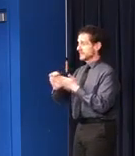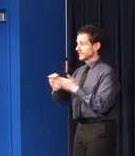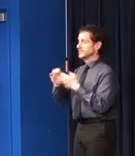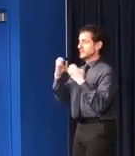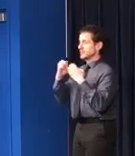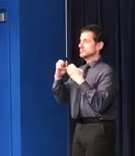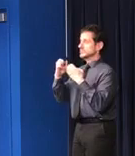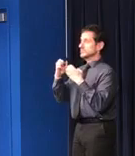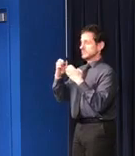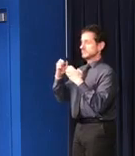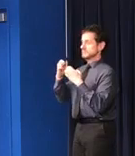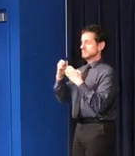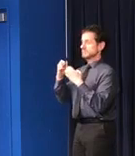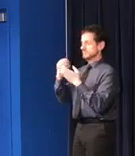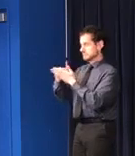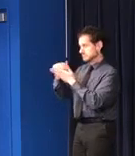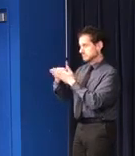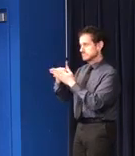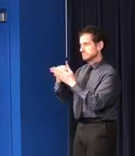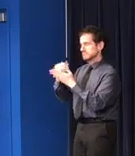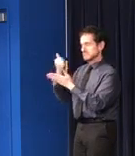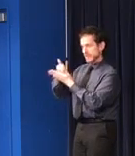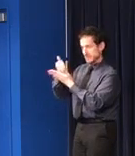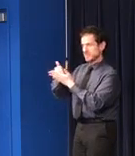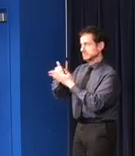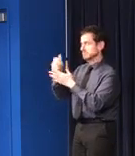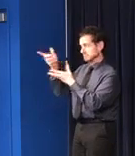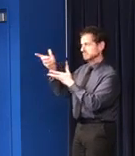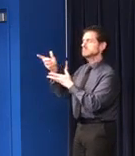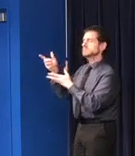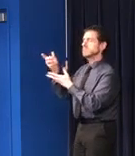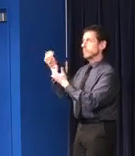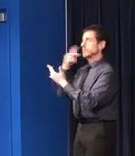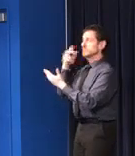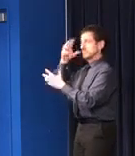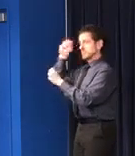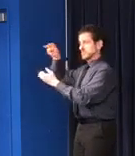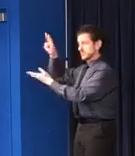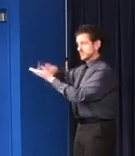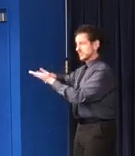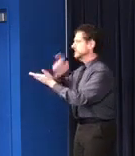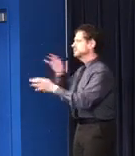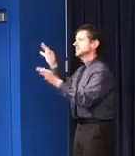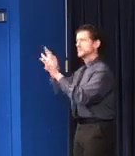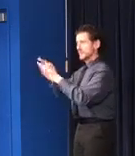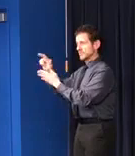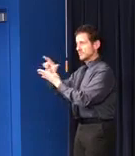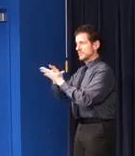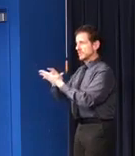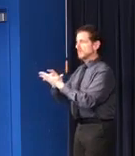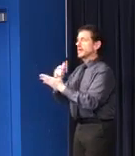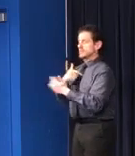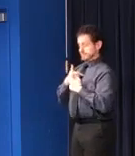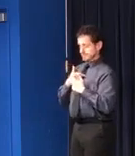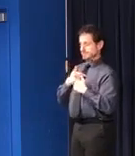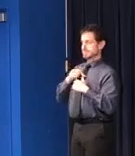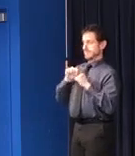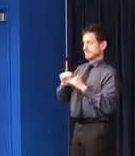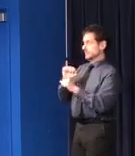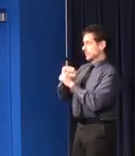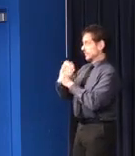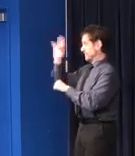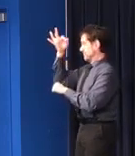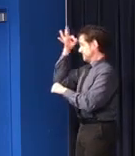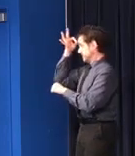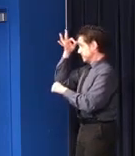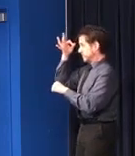President's signature on that very important bill. I'll continue to work with our federal counterparts to bring in as